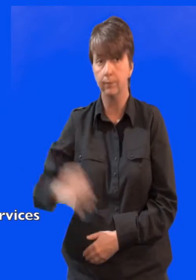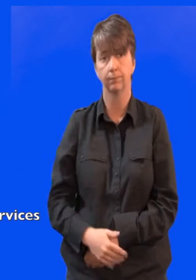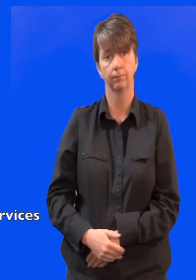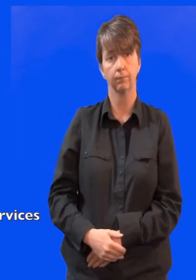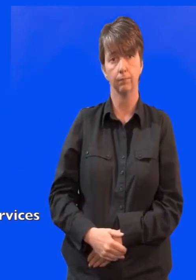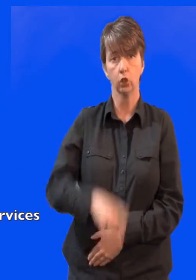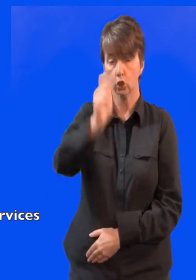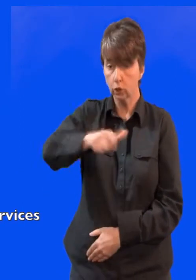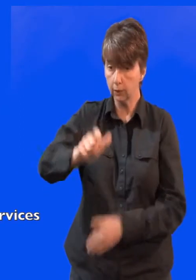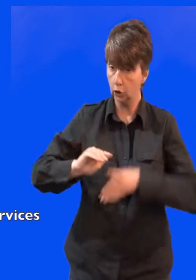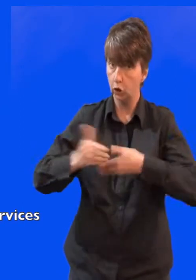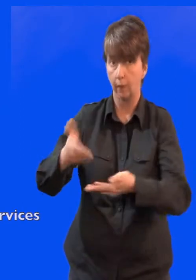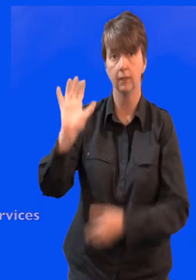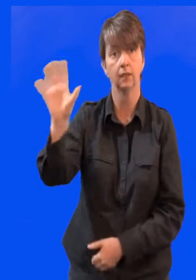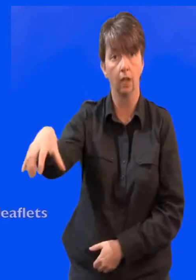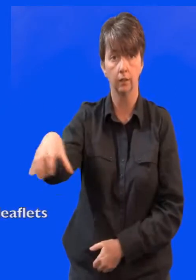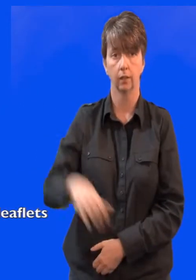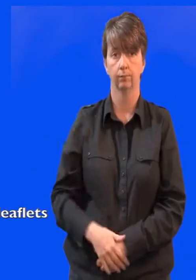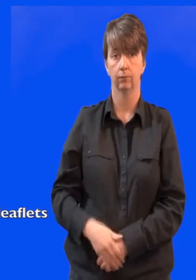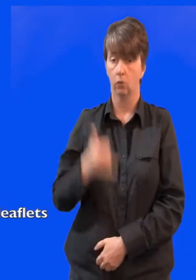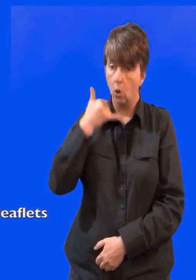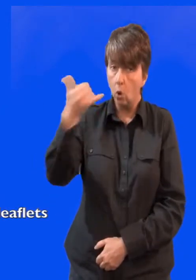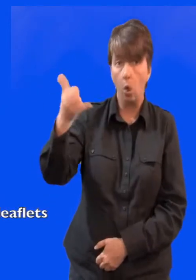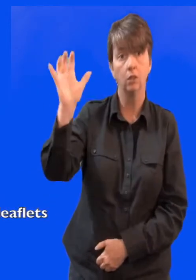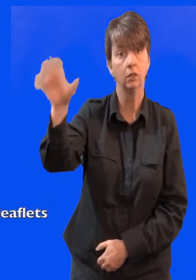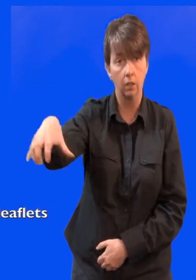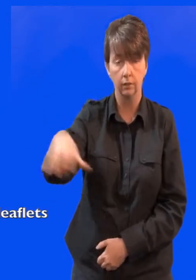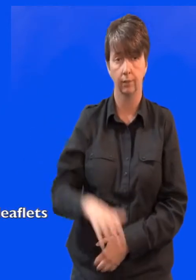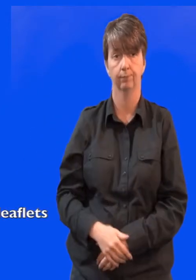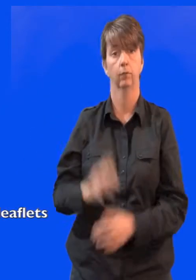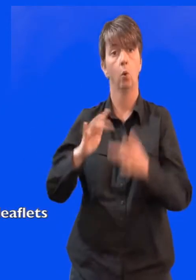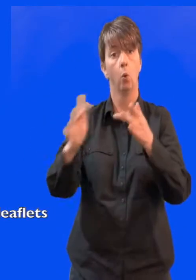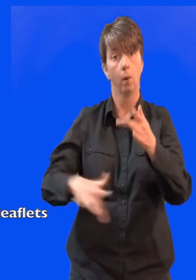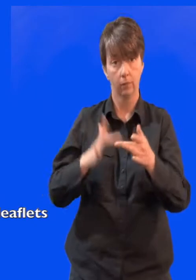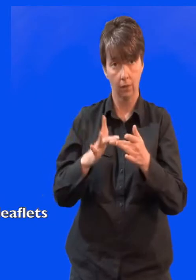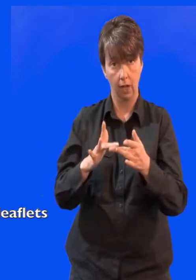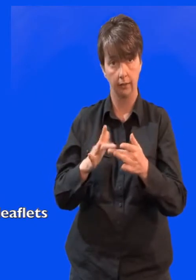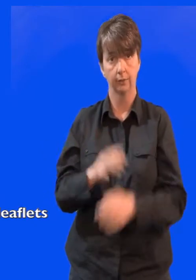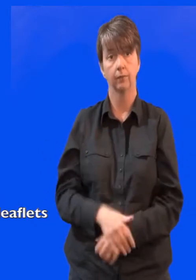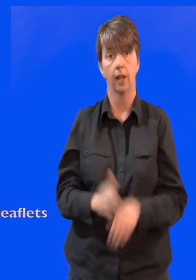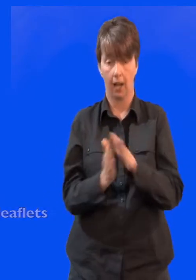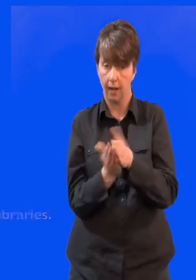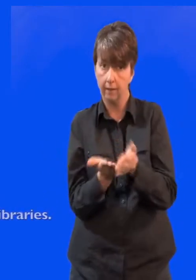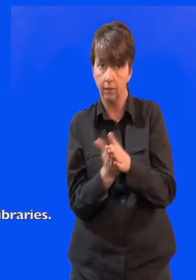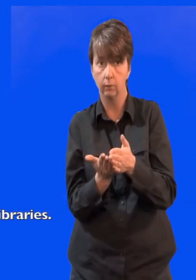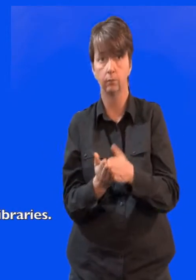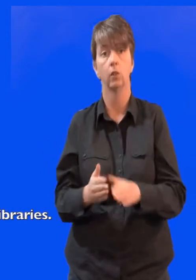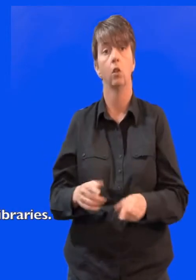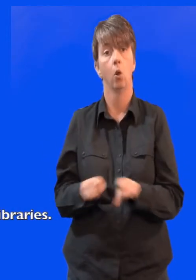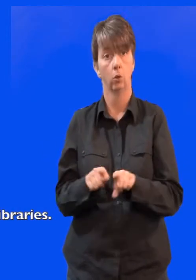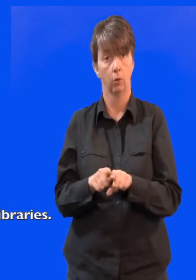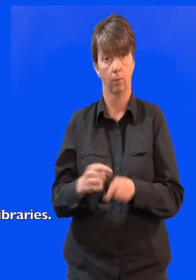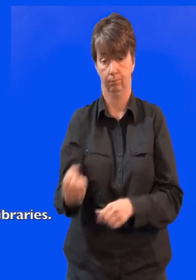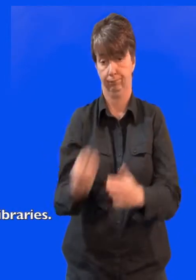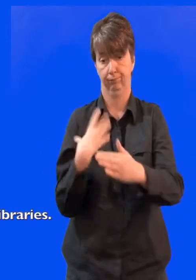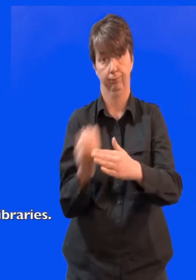know about what it does. And how to get the things they need. By having places to go or ring to ask questions. Such as customer centres and libraries.